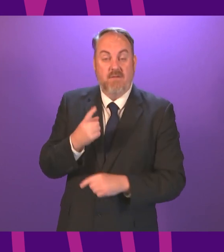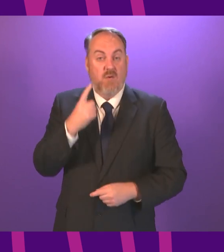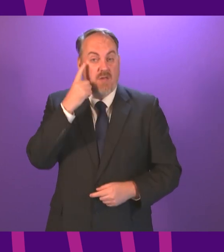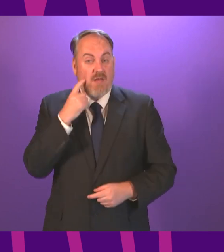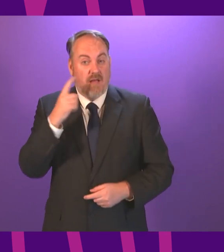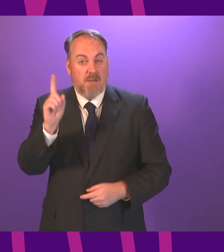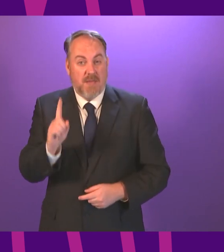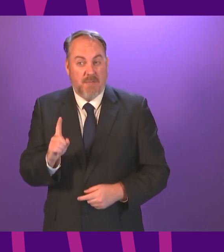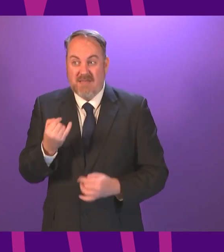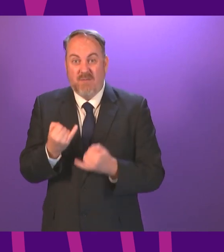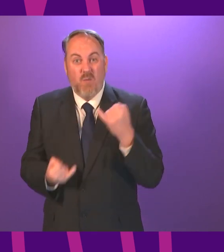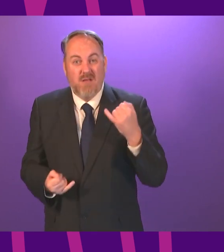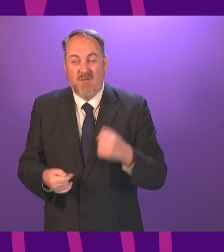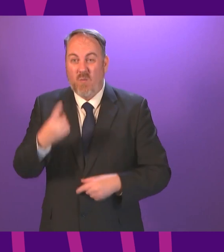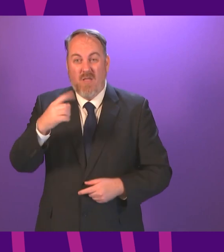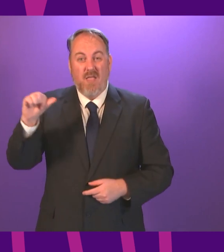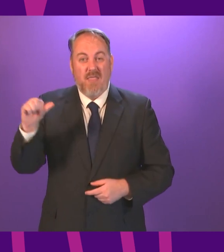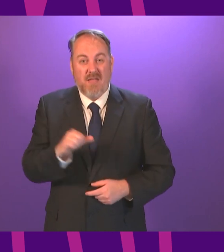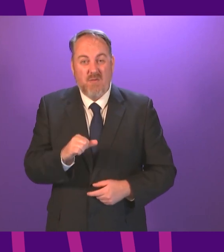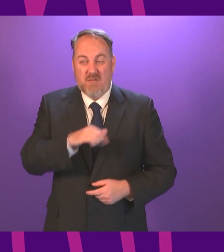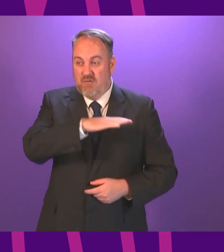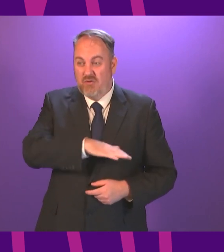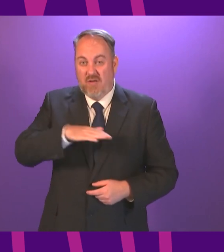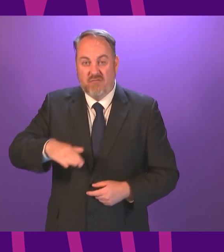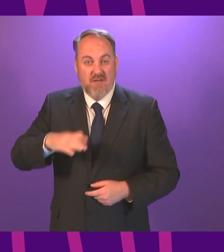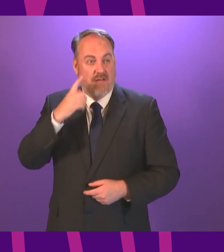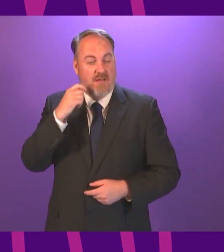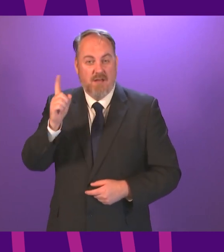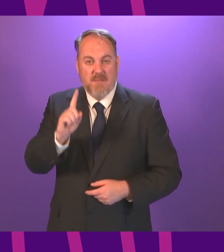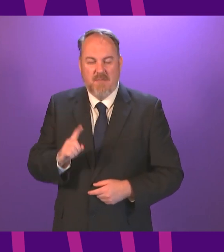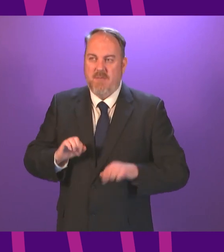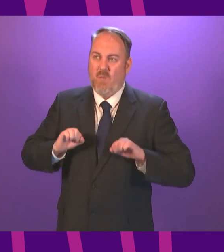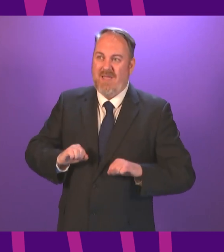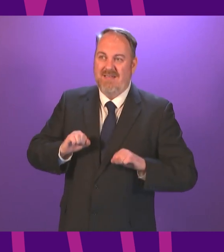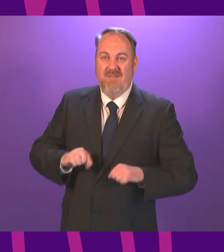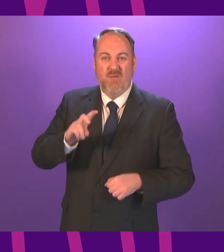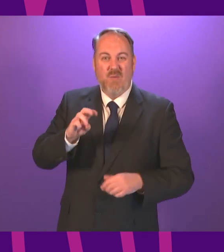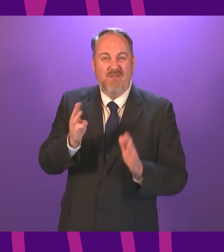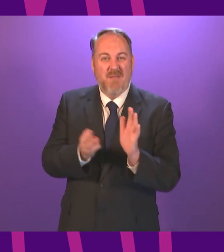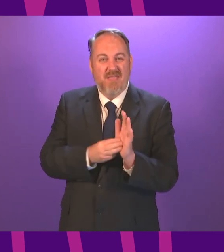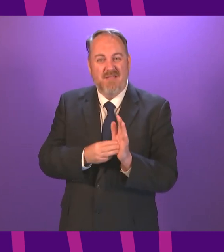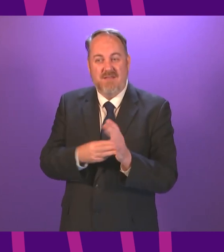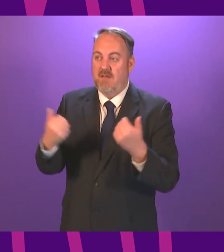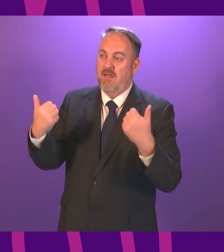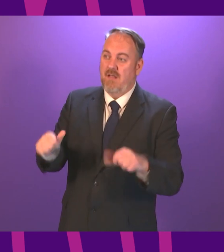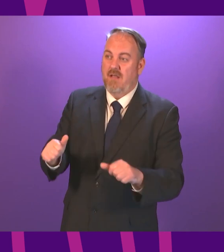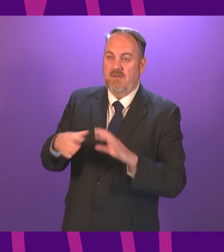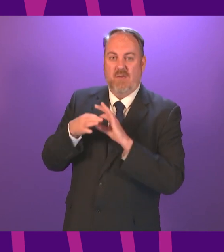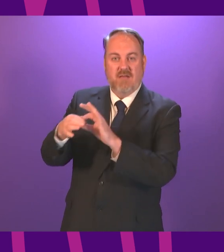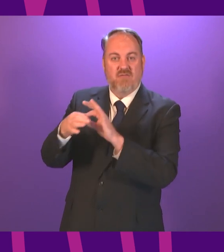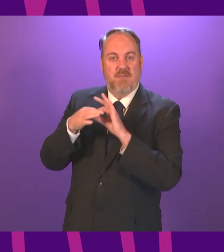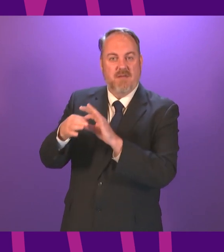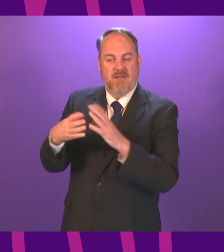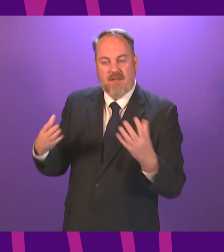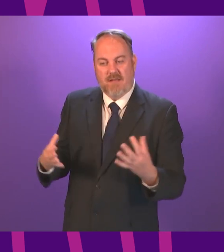as over a thousand children and young people have waited over a year to begin vital treatment the Scottish